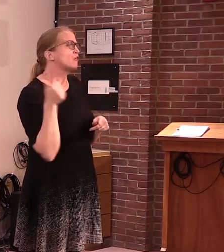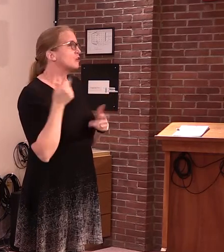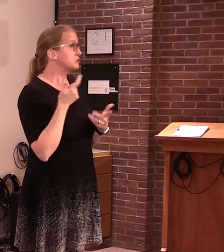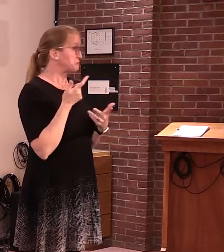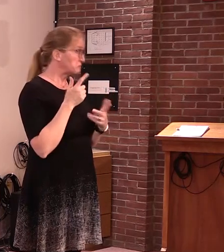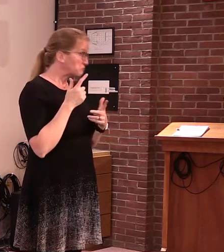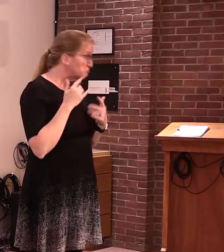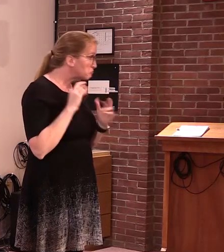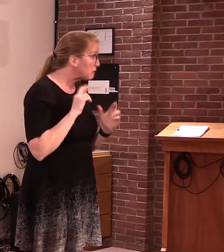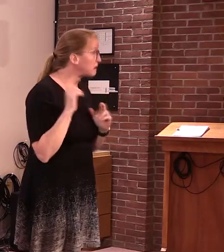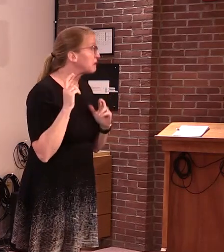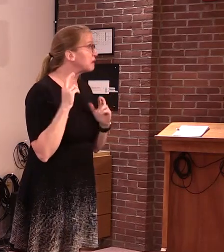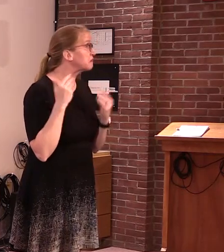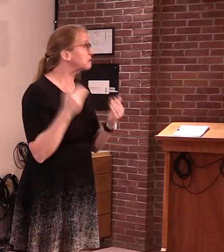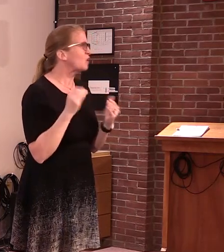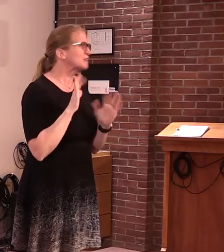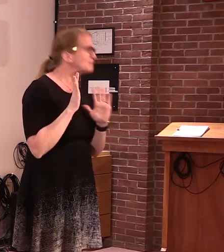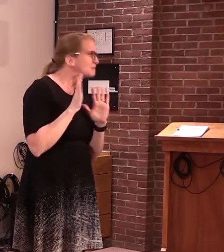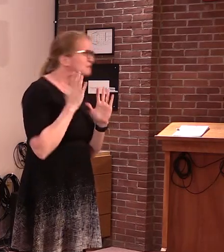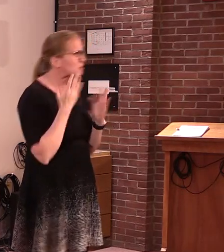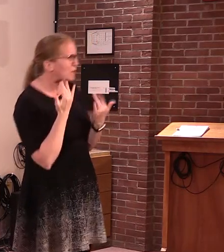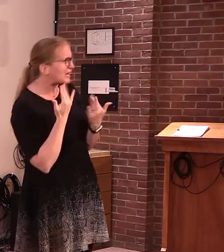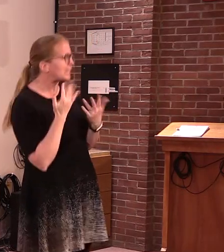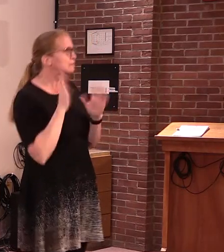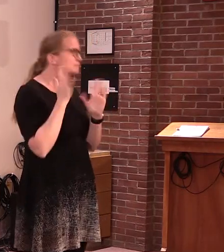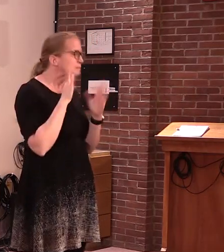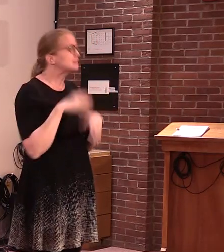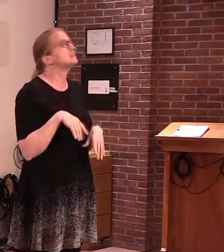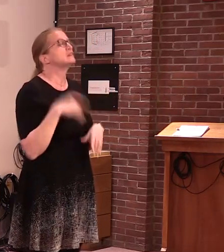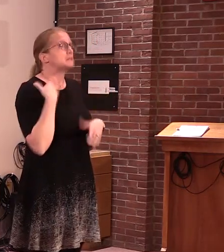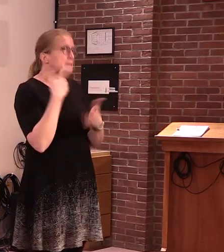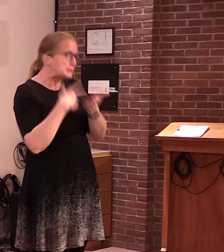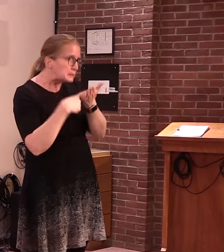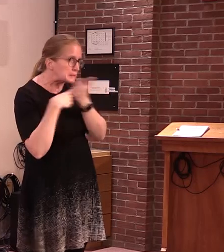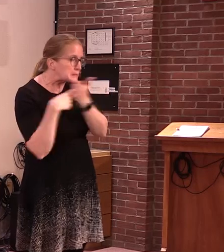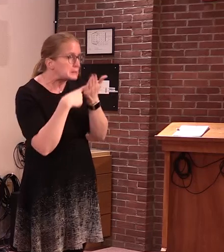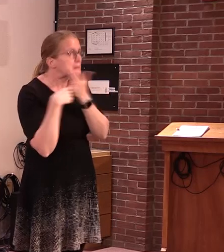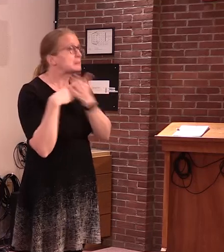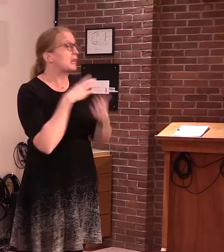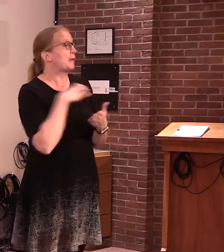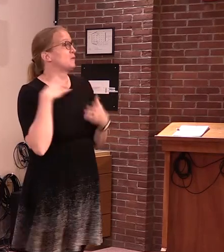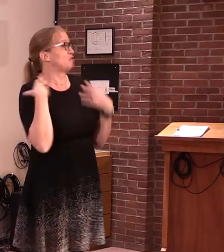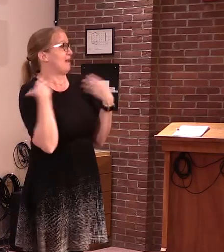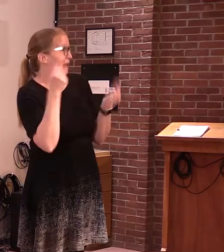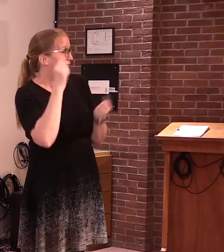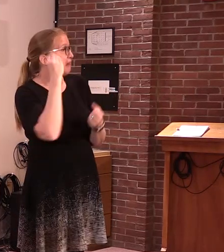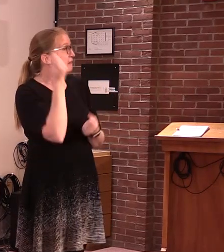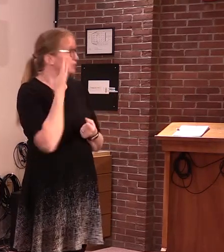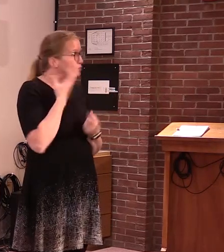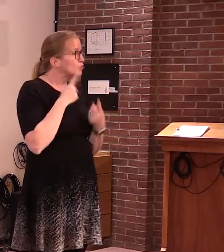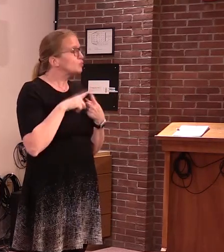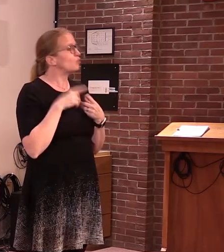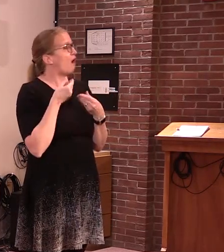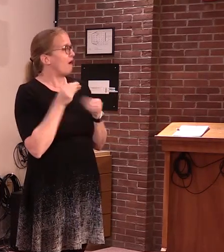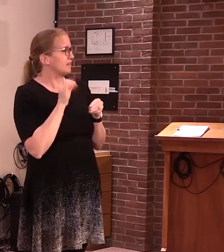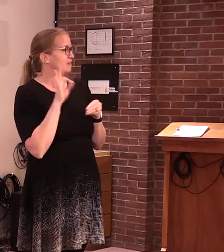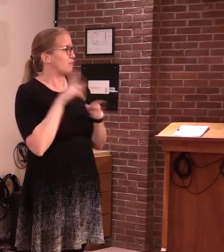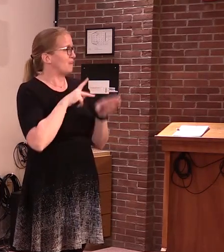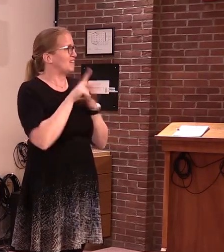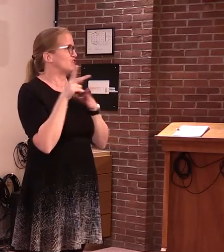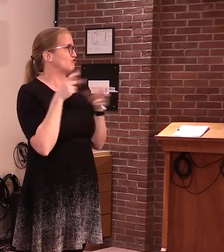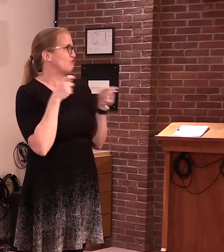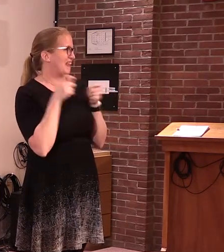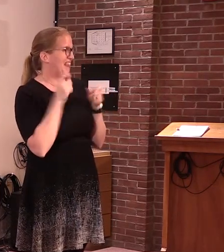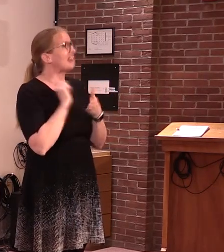Commissioner of Health issued guidance to the Office of Professional Regulation last week to send out to these